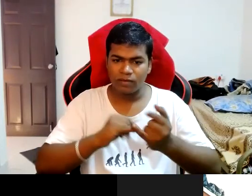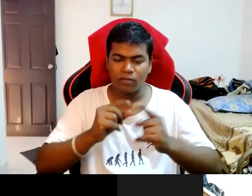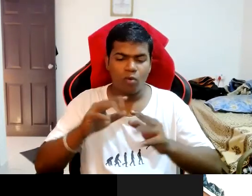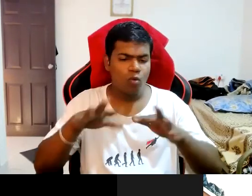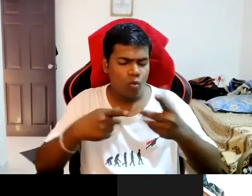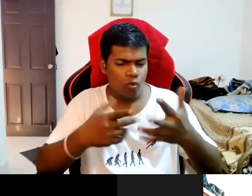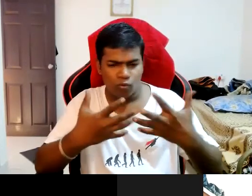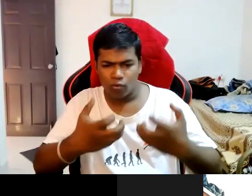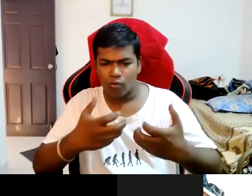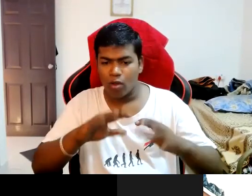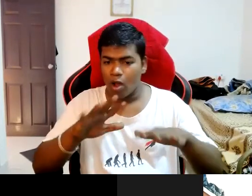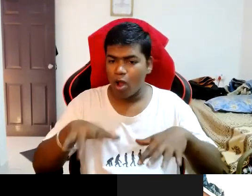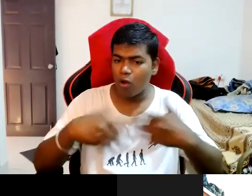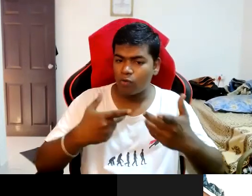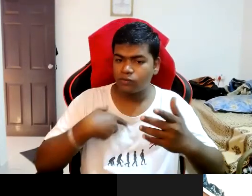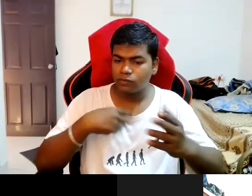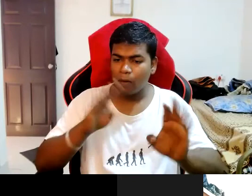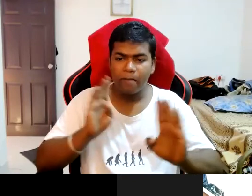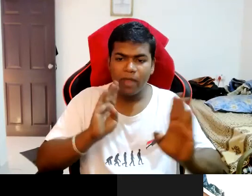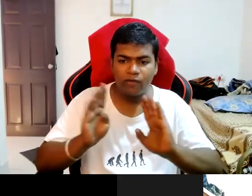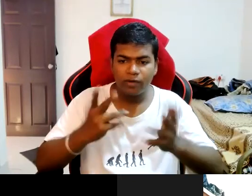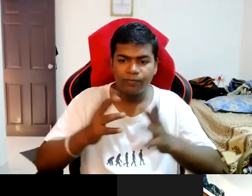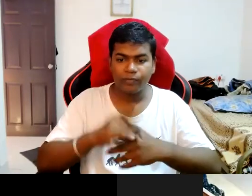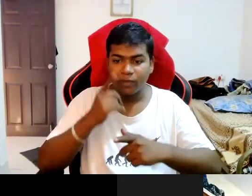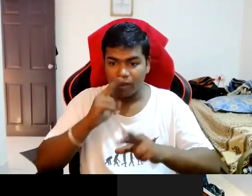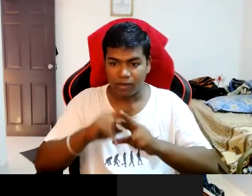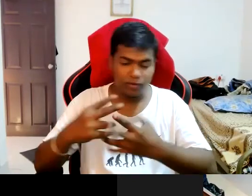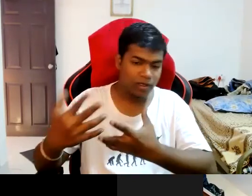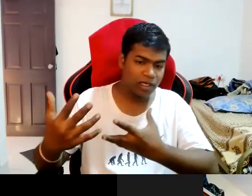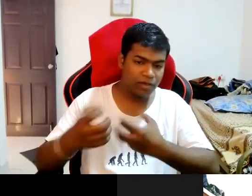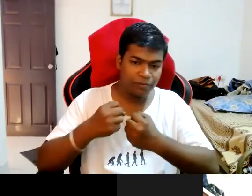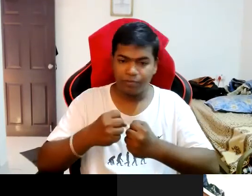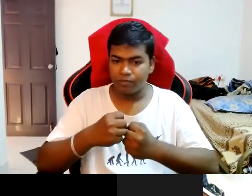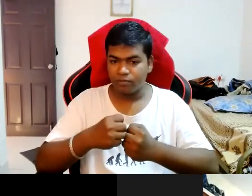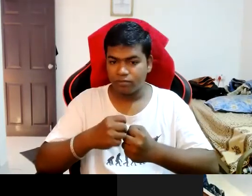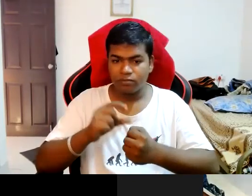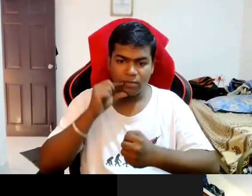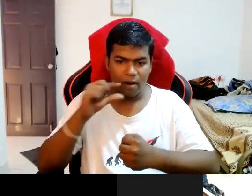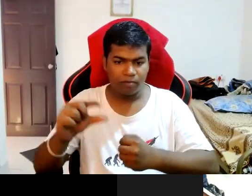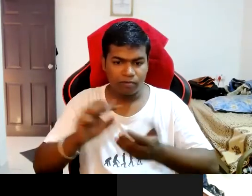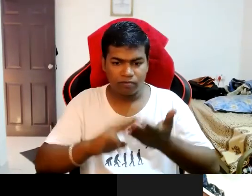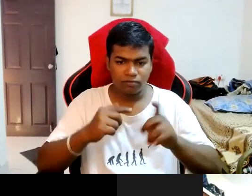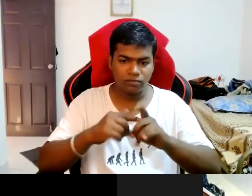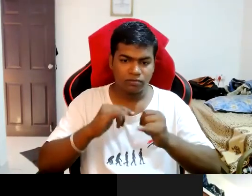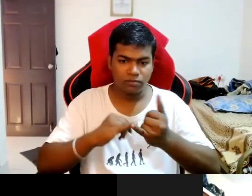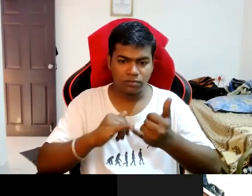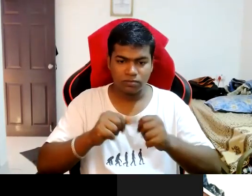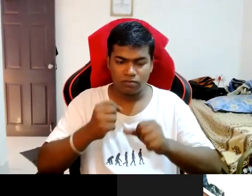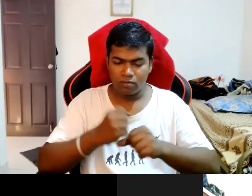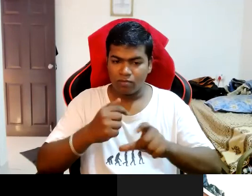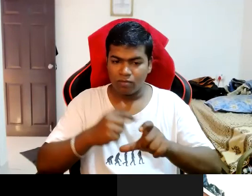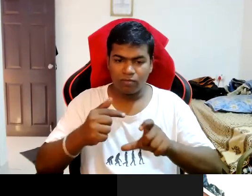we should be behave with them and it's giving a message for the teachers children's and the children's parents